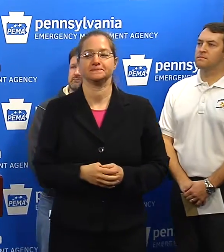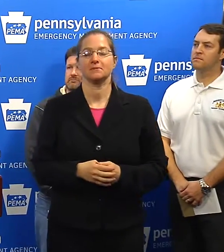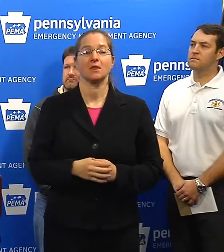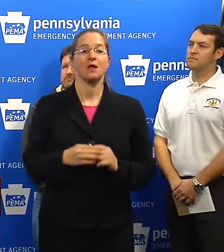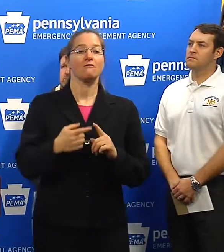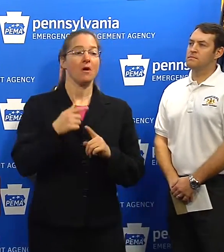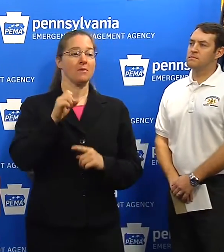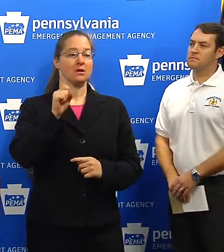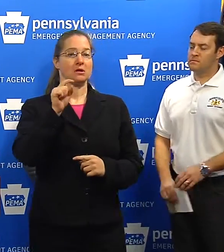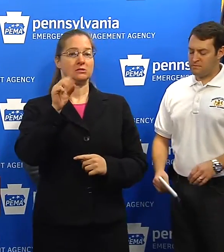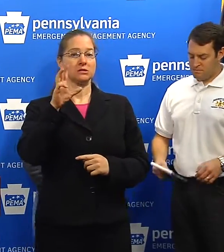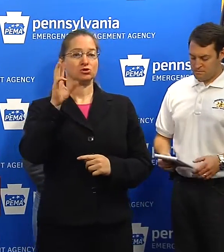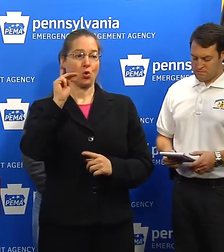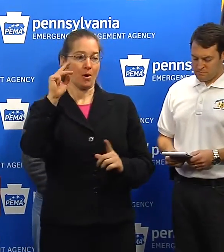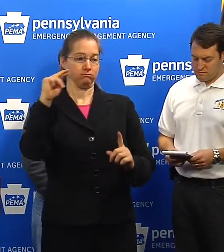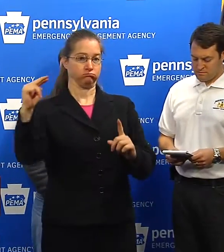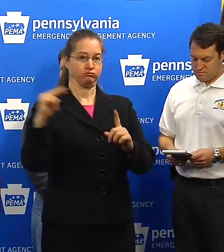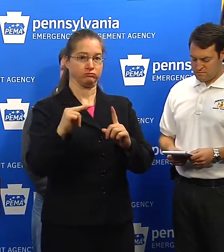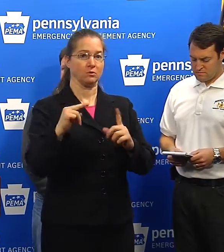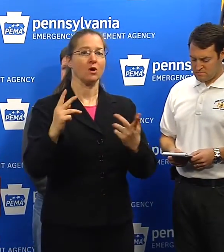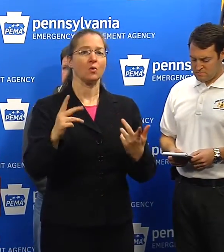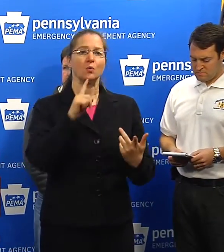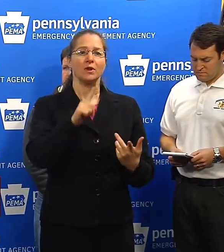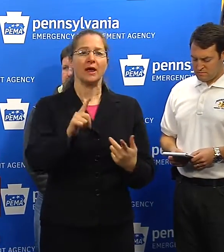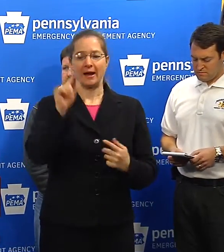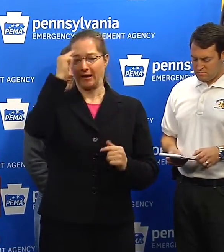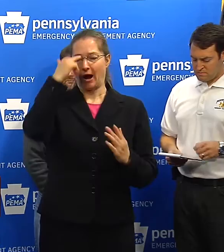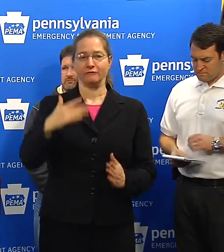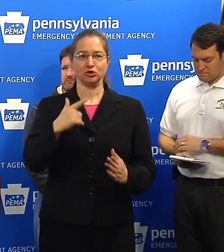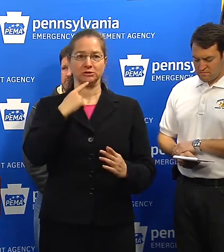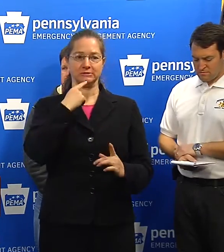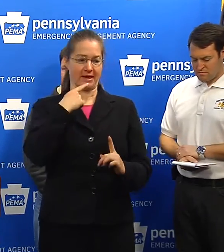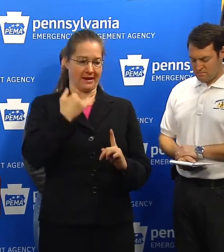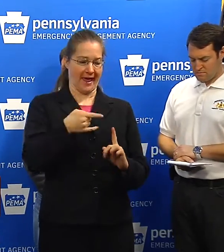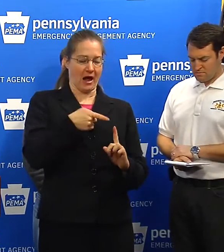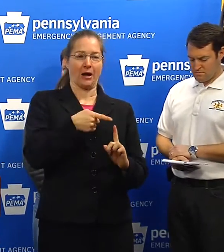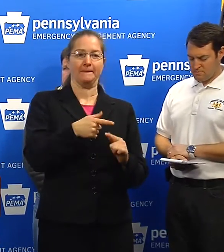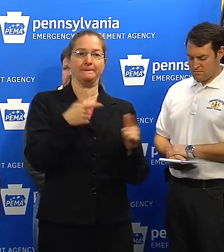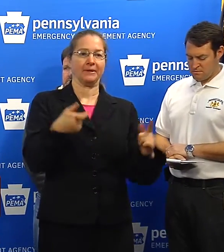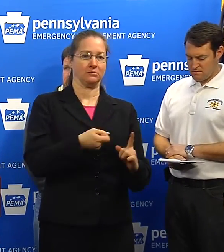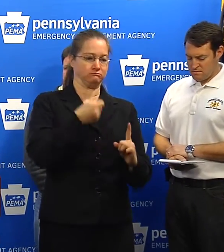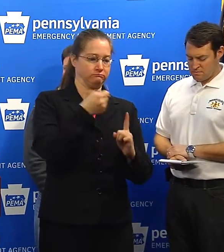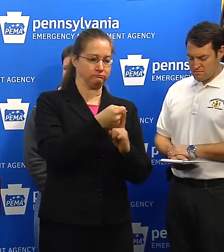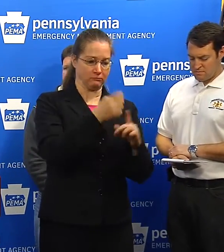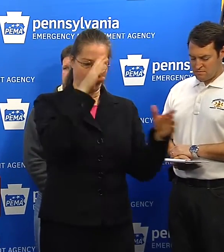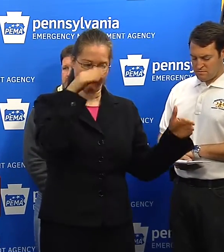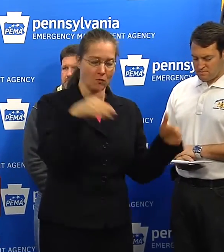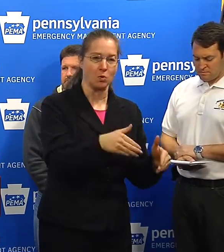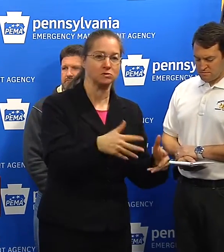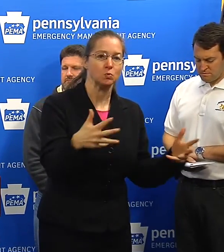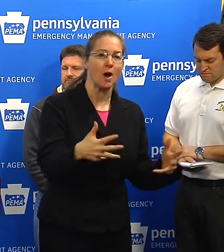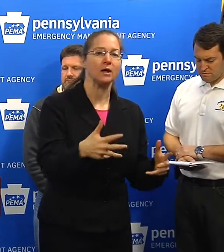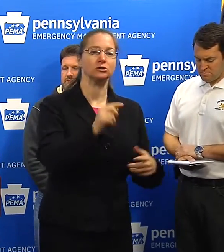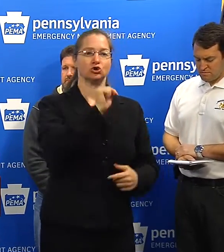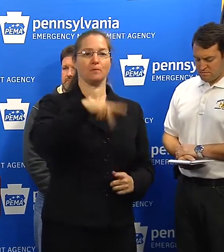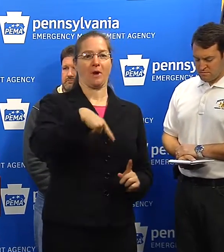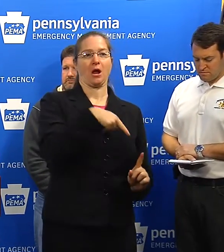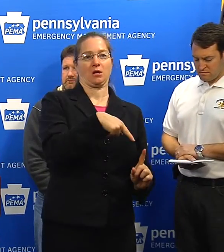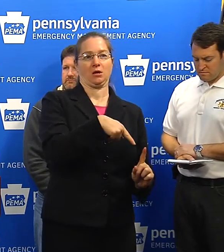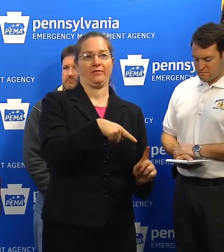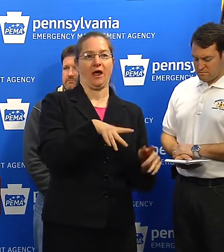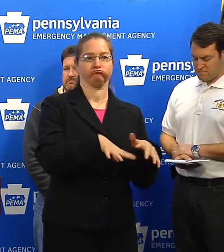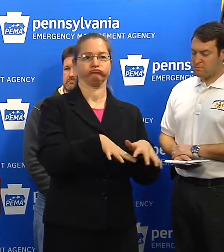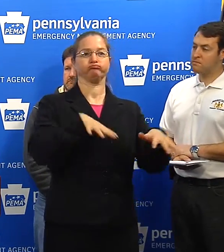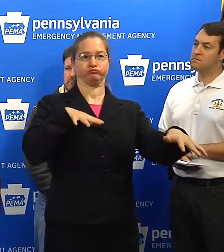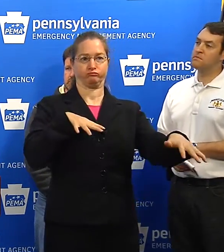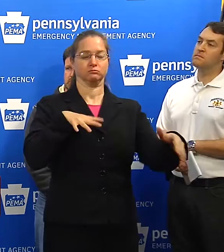the storm's perspective, all of our efforts, as the governor pointed out, is the incident on the turnpike. However, the good news is that the rest of the